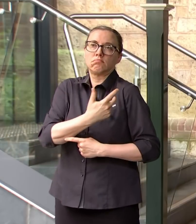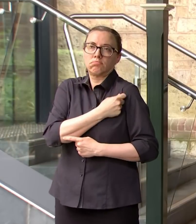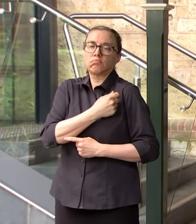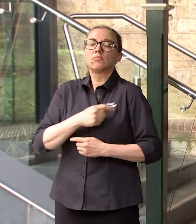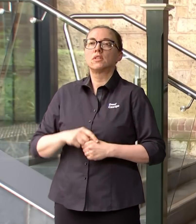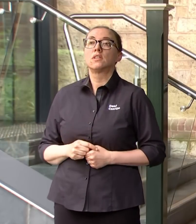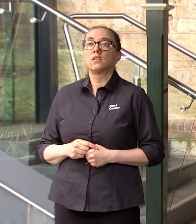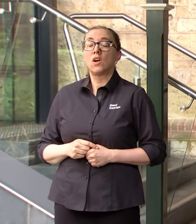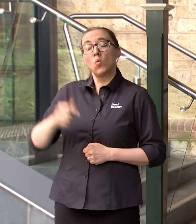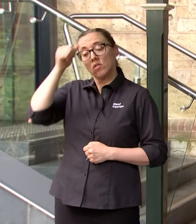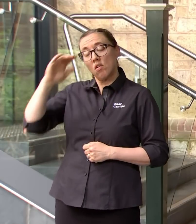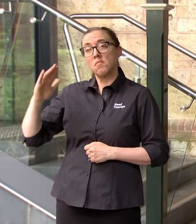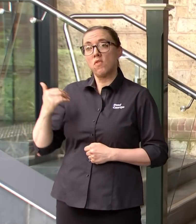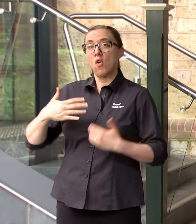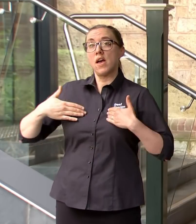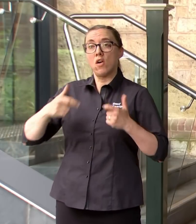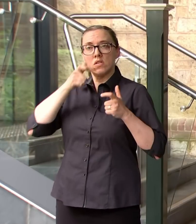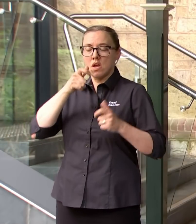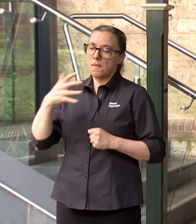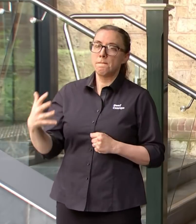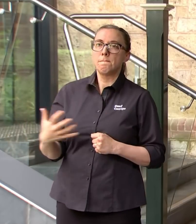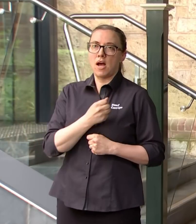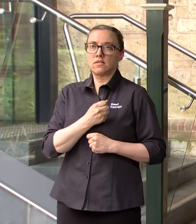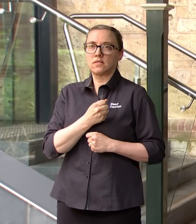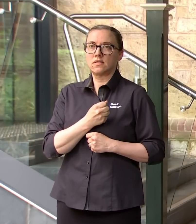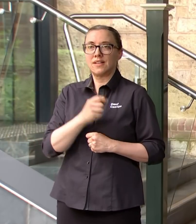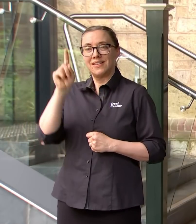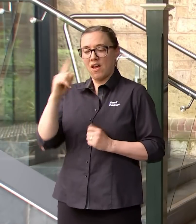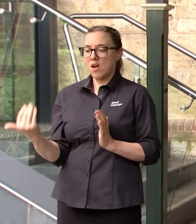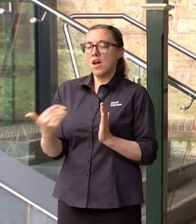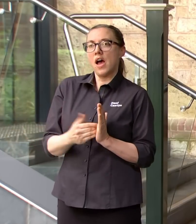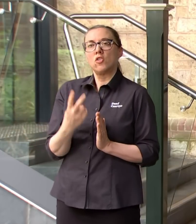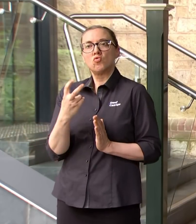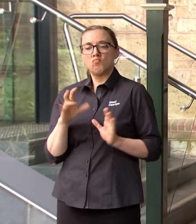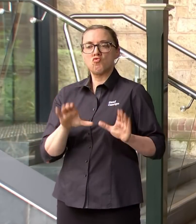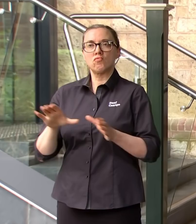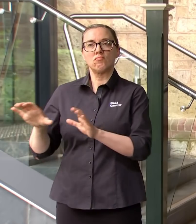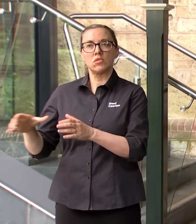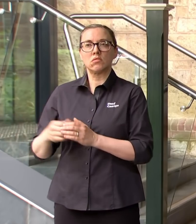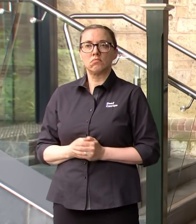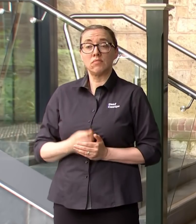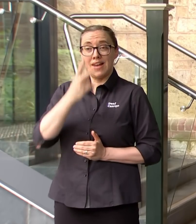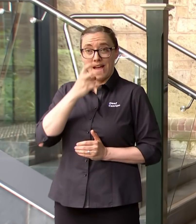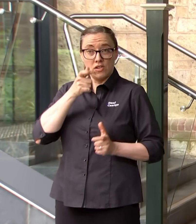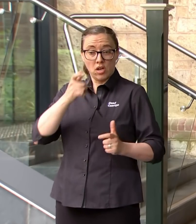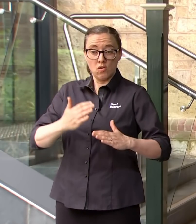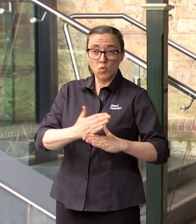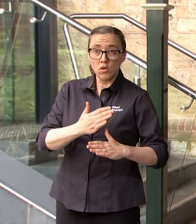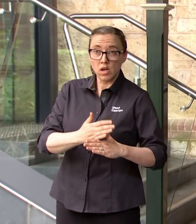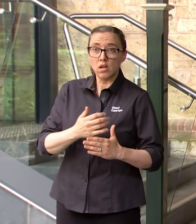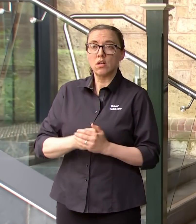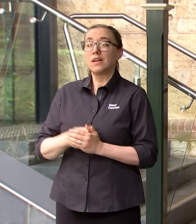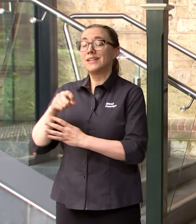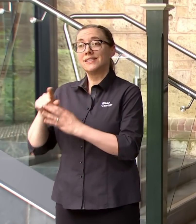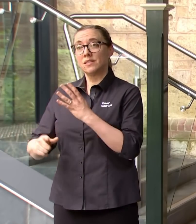healthcare workers in South Australia. So it's now going to be mandatory for all healthcare workers, all aged care workers and all of those in the